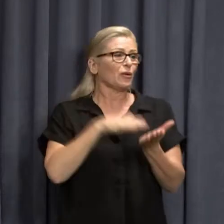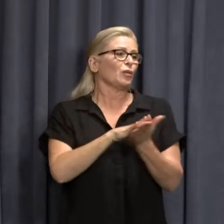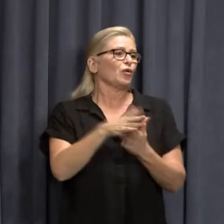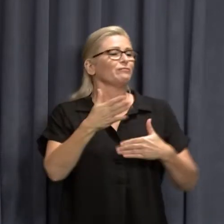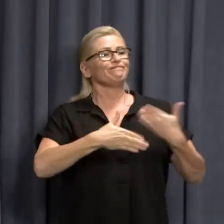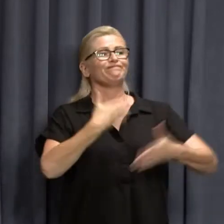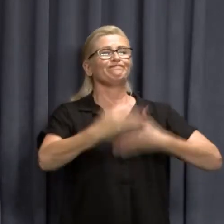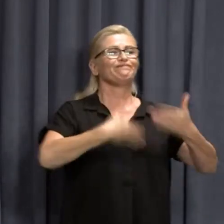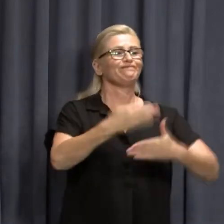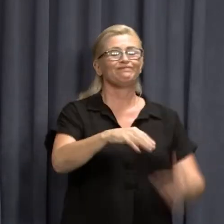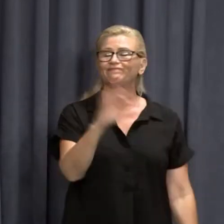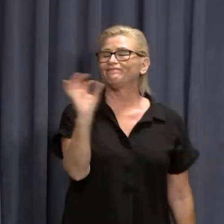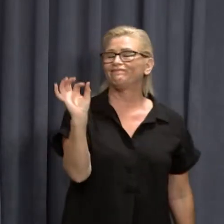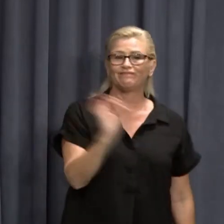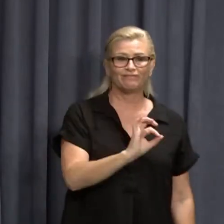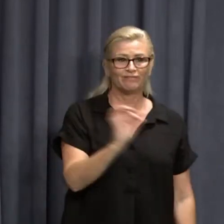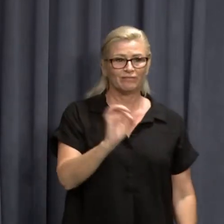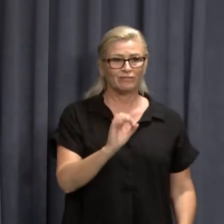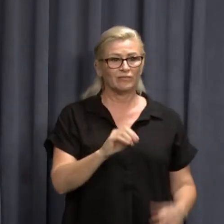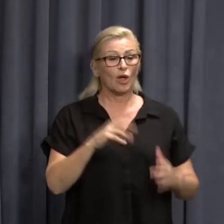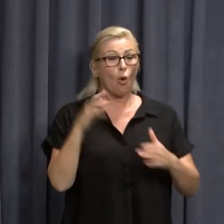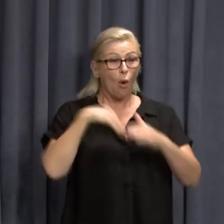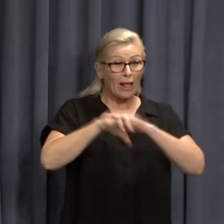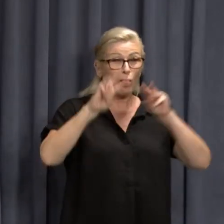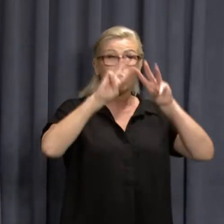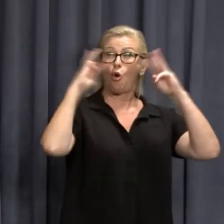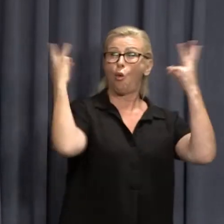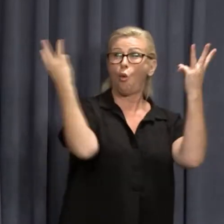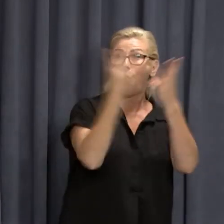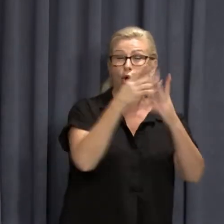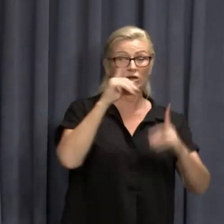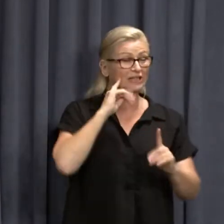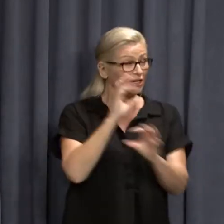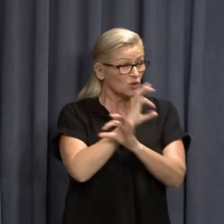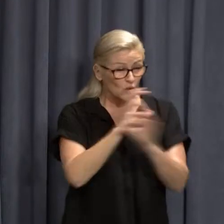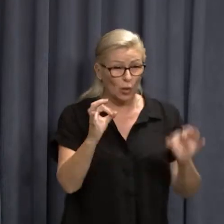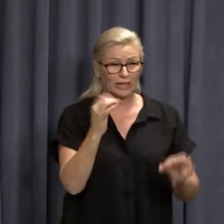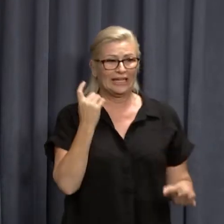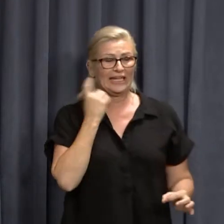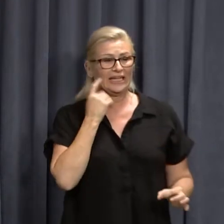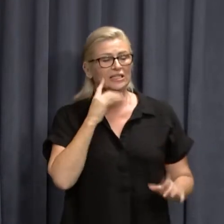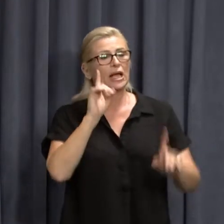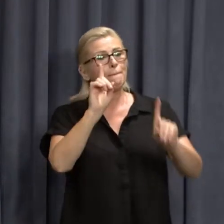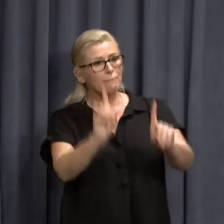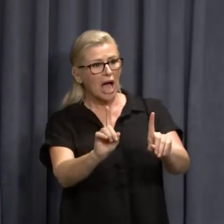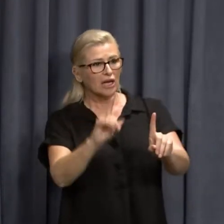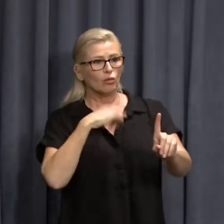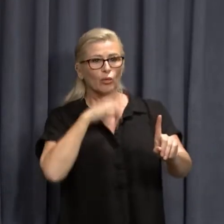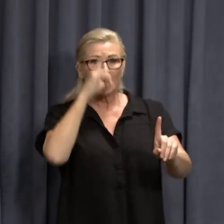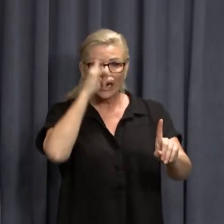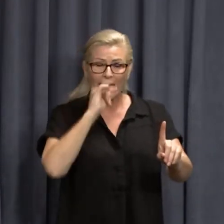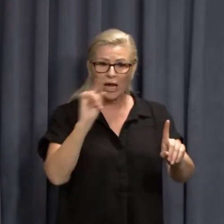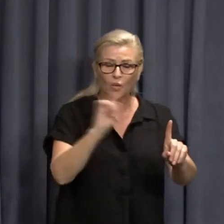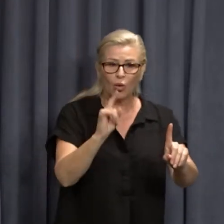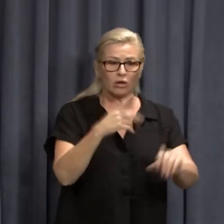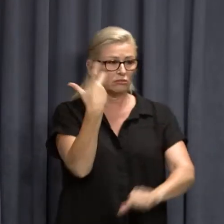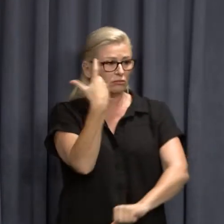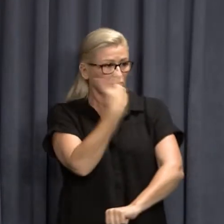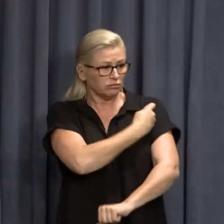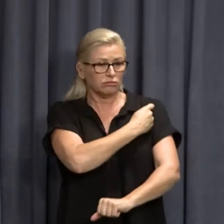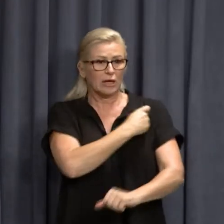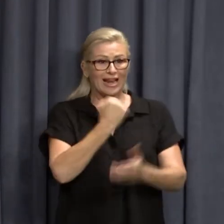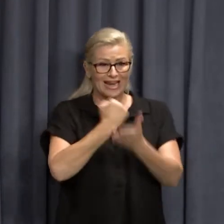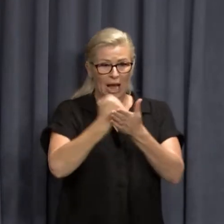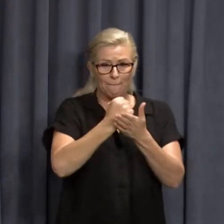is not the experience anywhere in the entire world. But what we can do is get our vaccination rate up our third dose